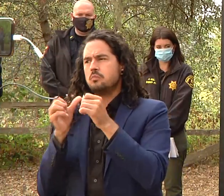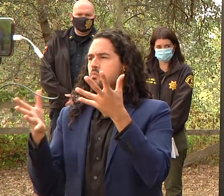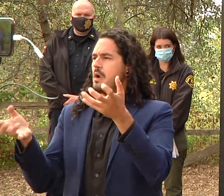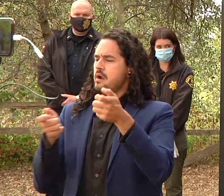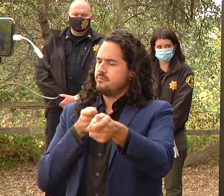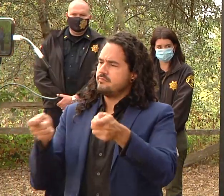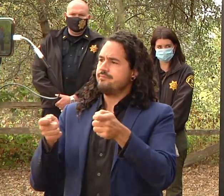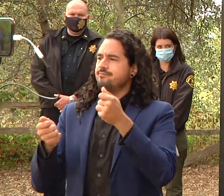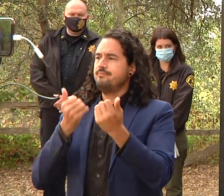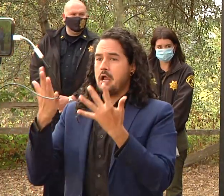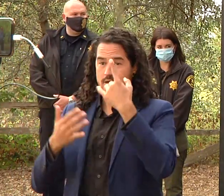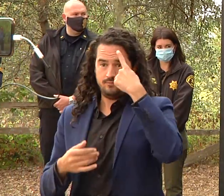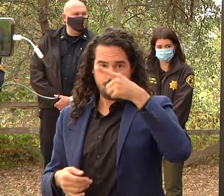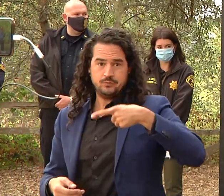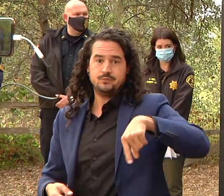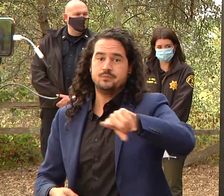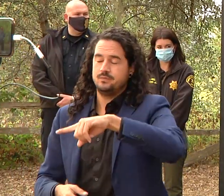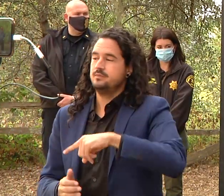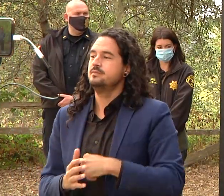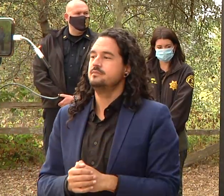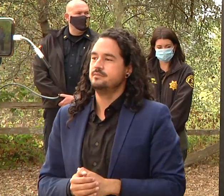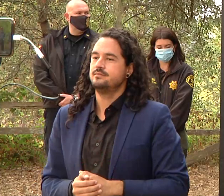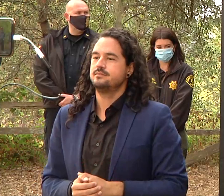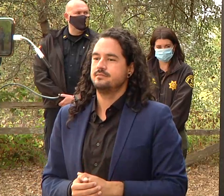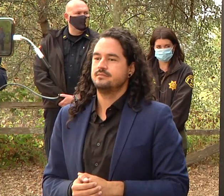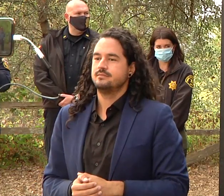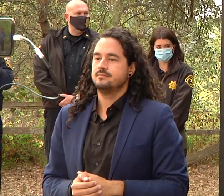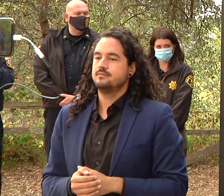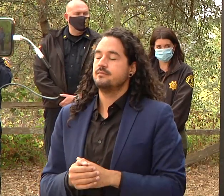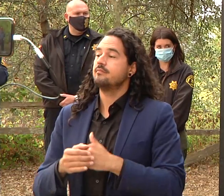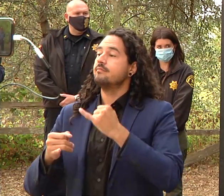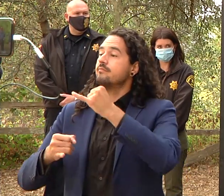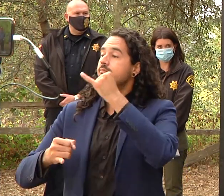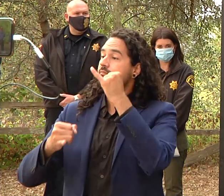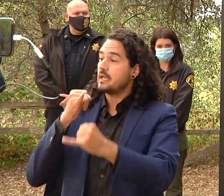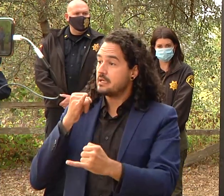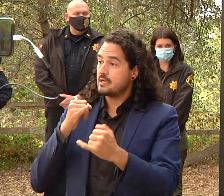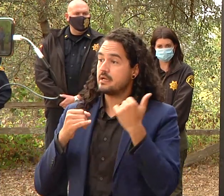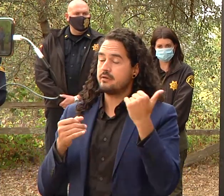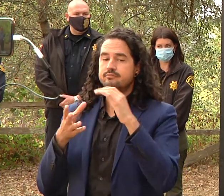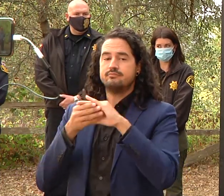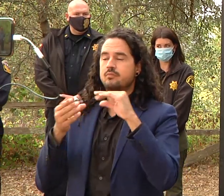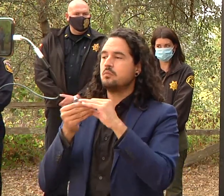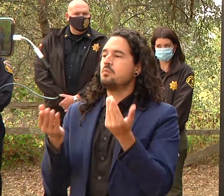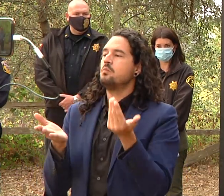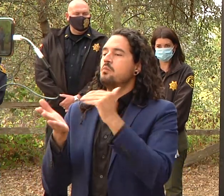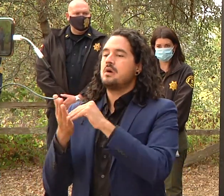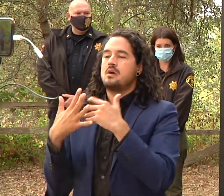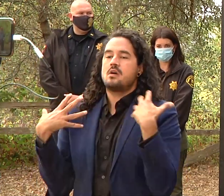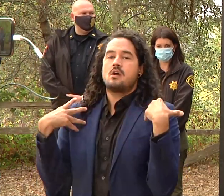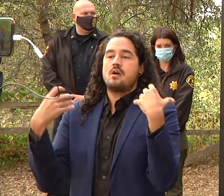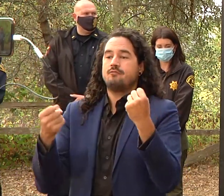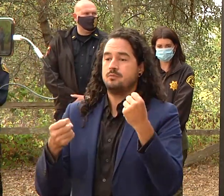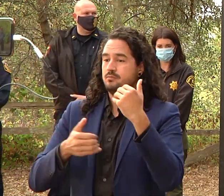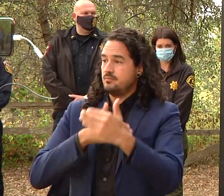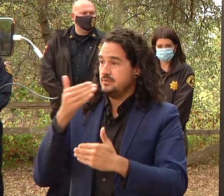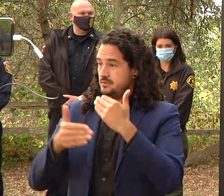our final speaker this evening with some important information about the recovery process from the santa cruz county eoc is jason hoppin